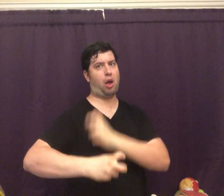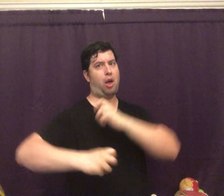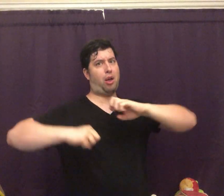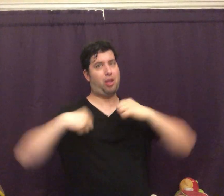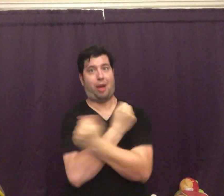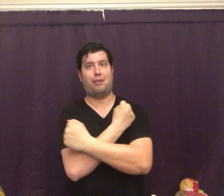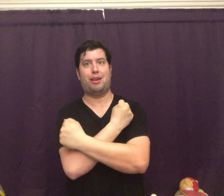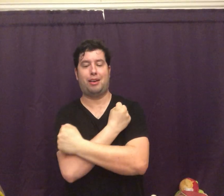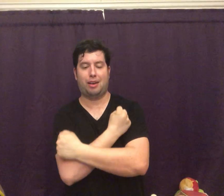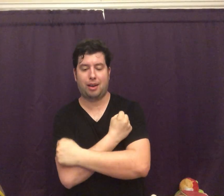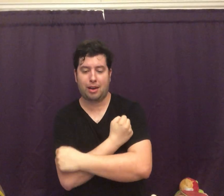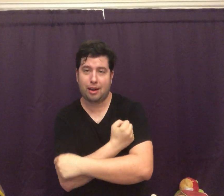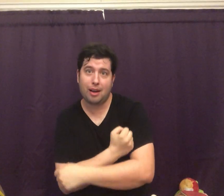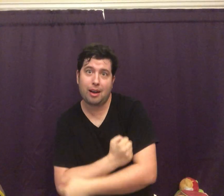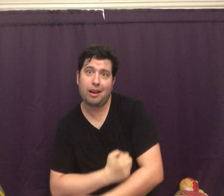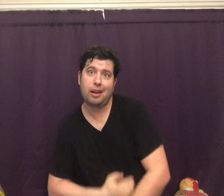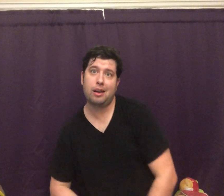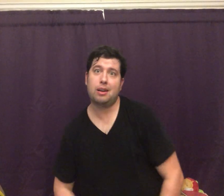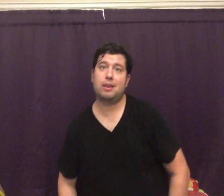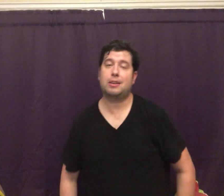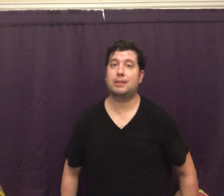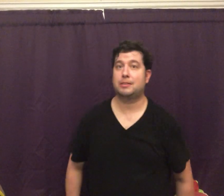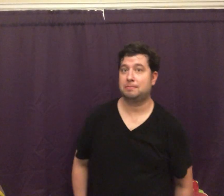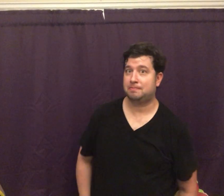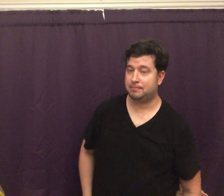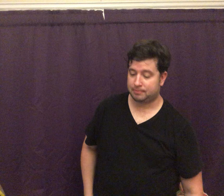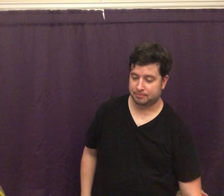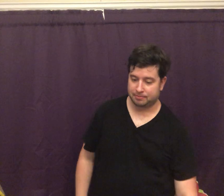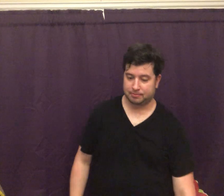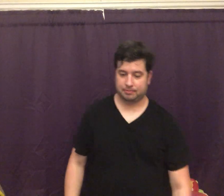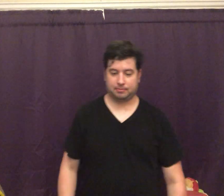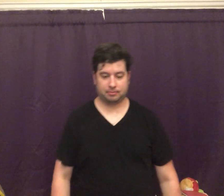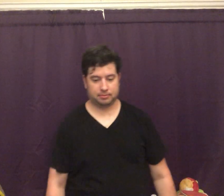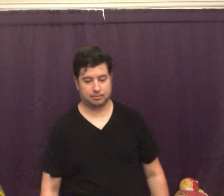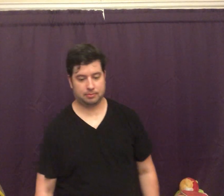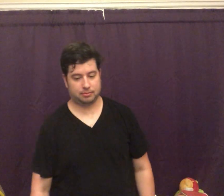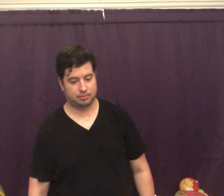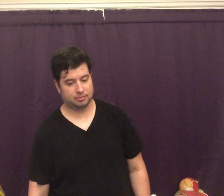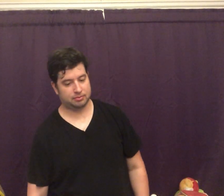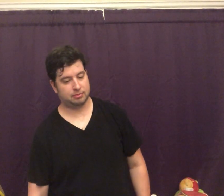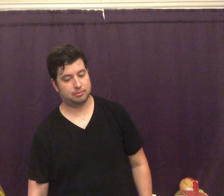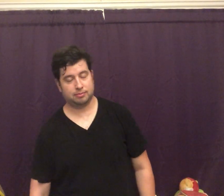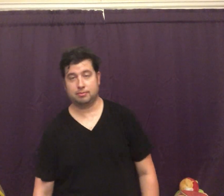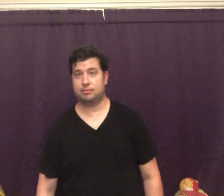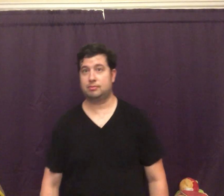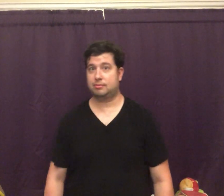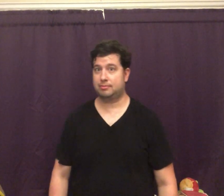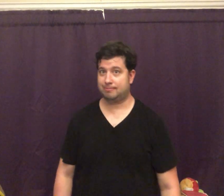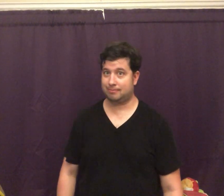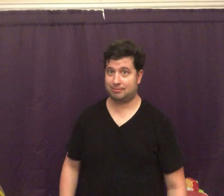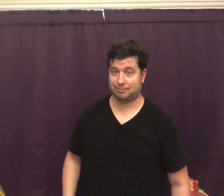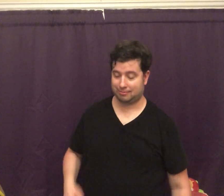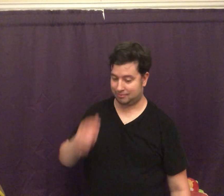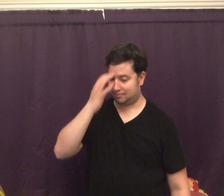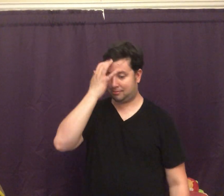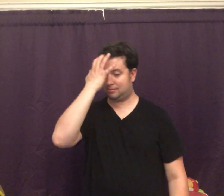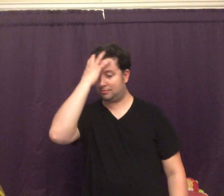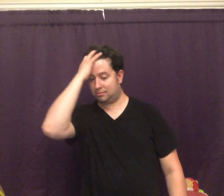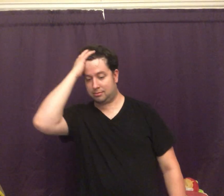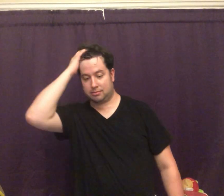love. I ask you, is it a crime to strive for perfection in all things? Oh, you know, they're so cute when they're little, but then they